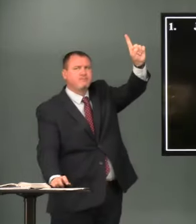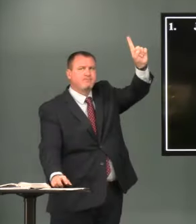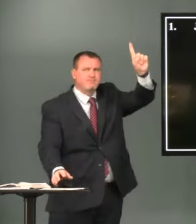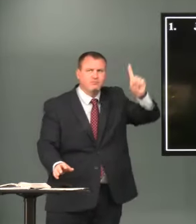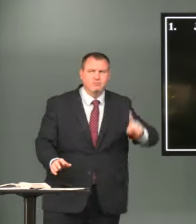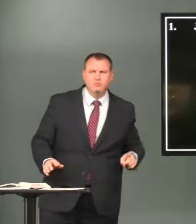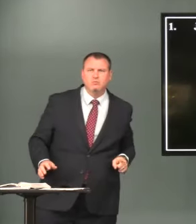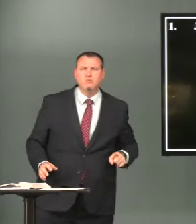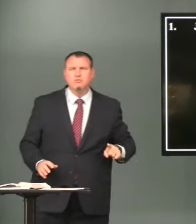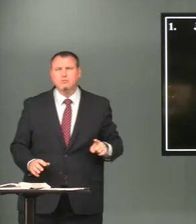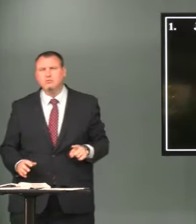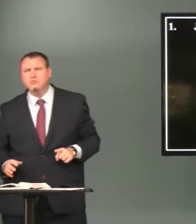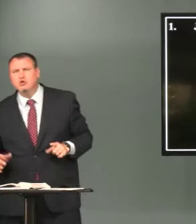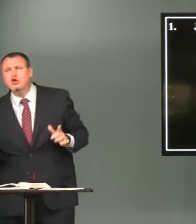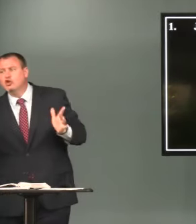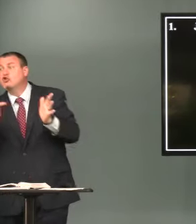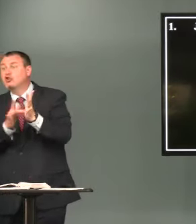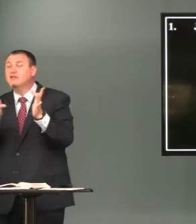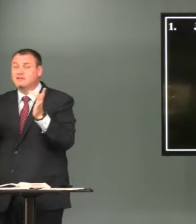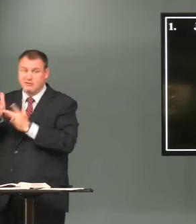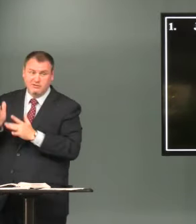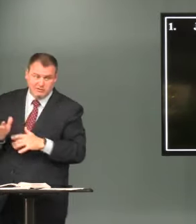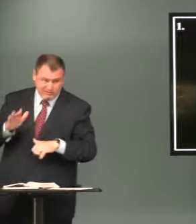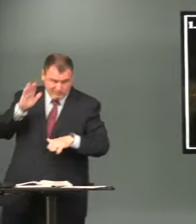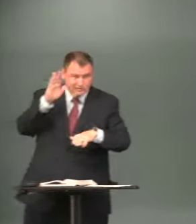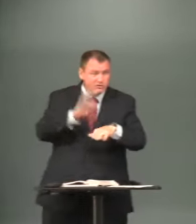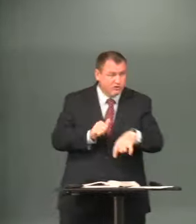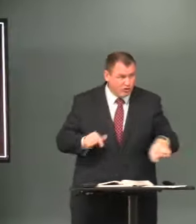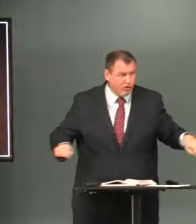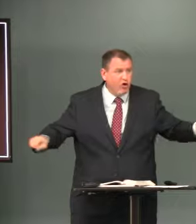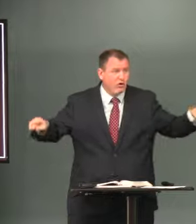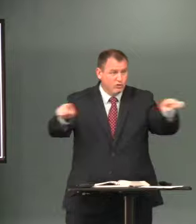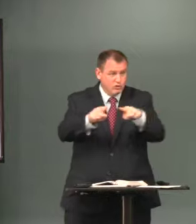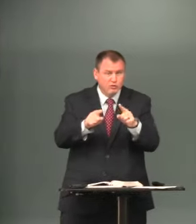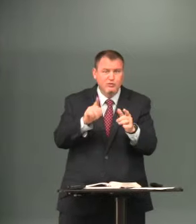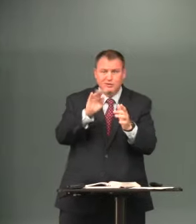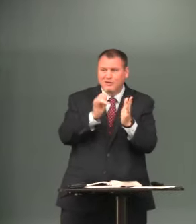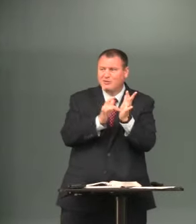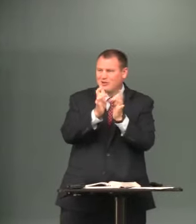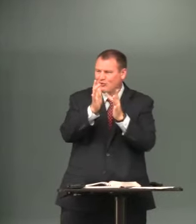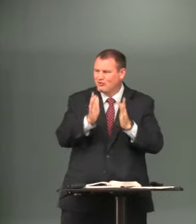number one Jesus has called you to be saints